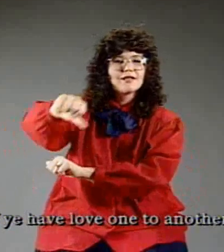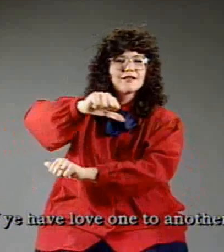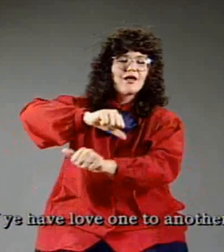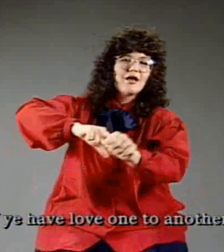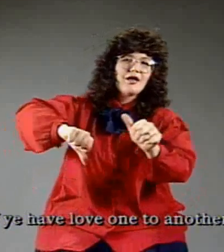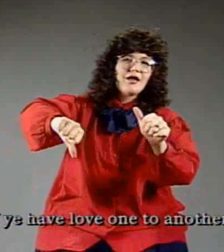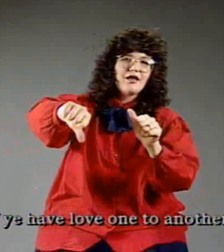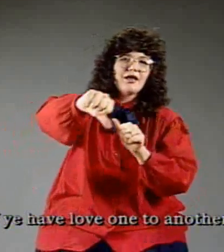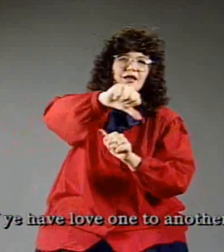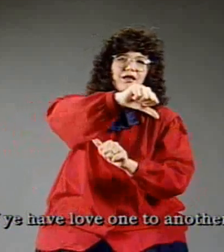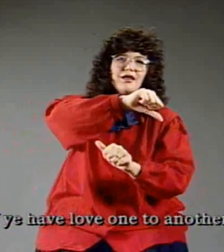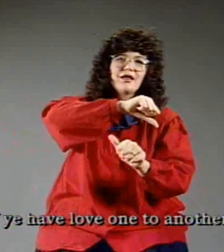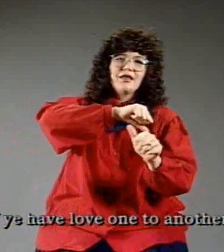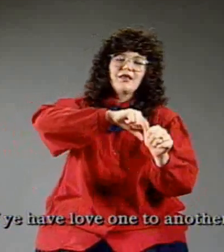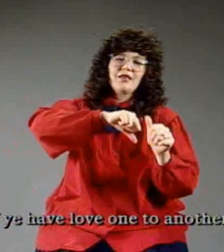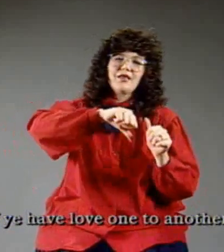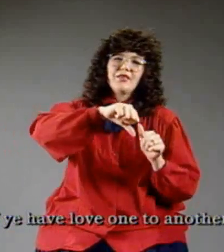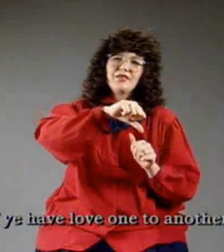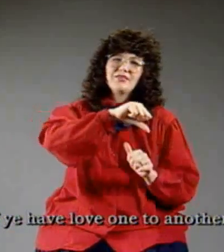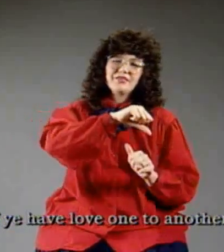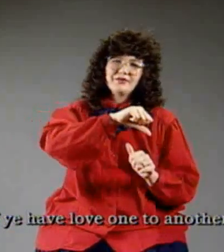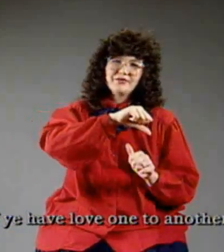another